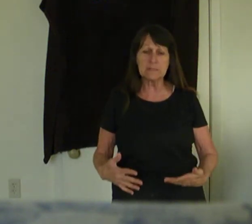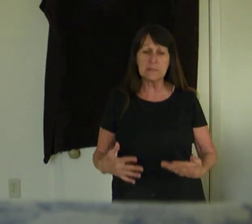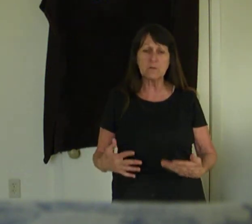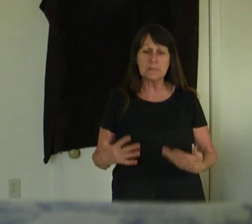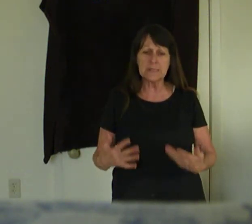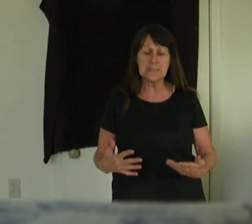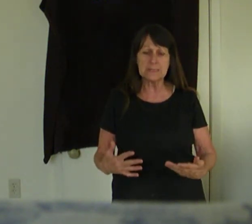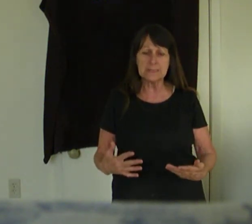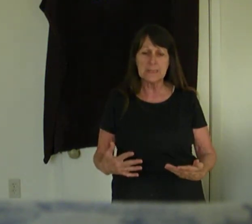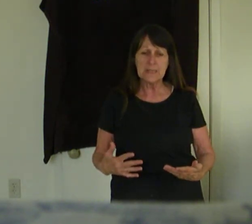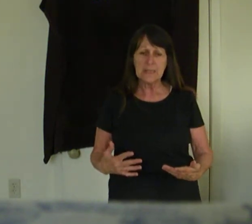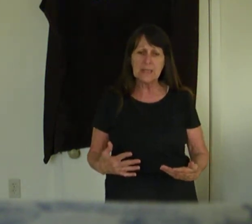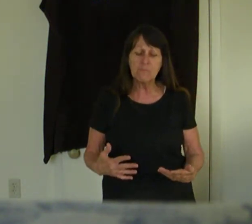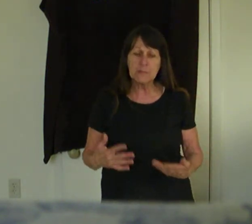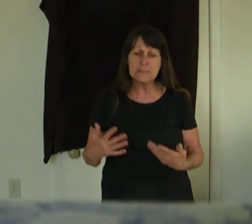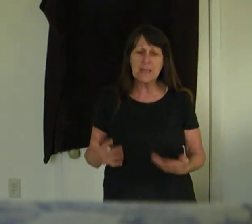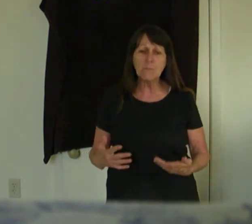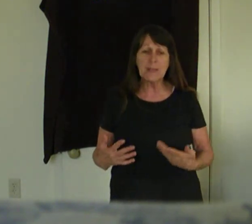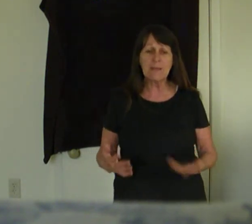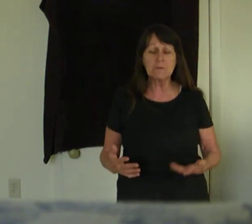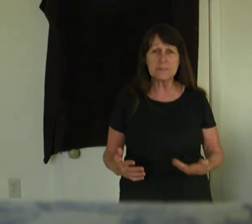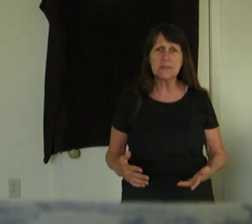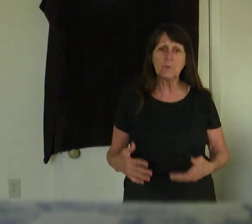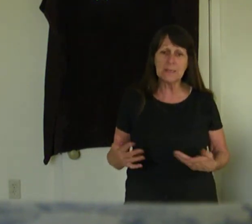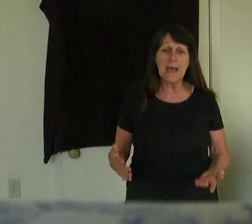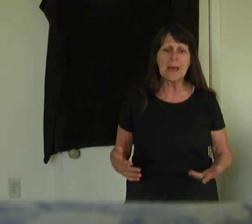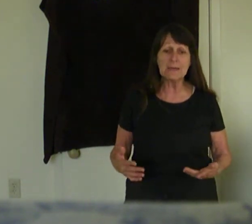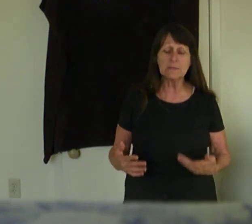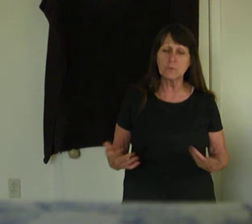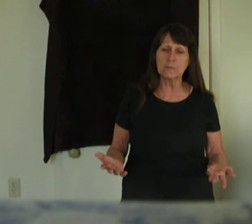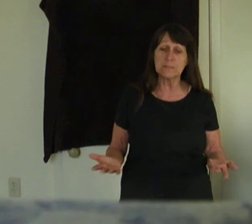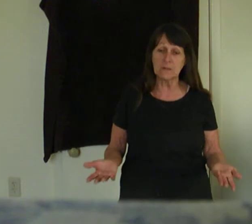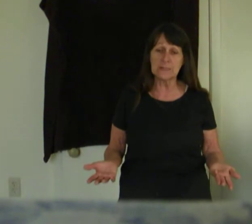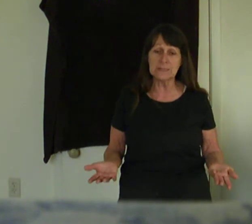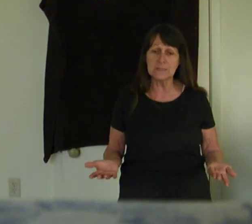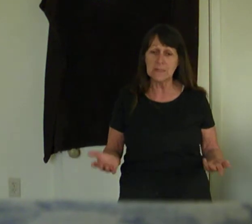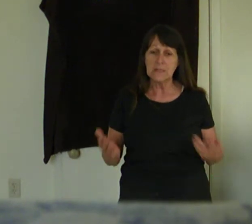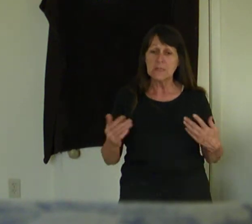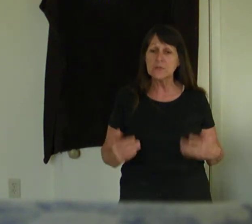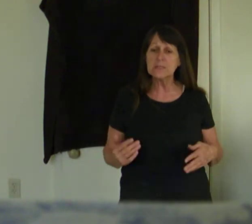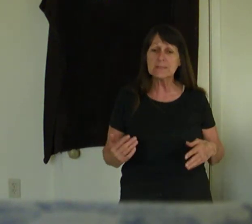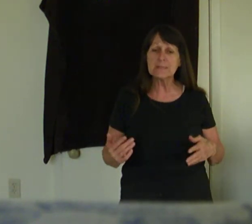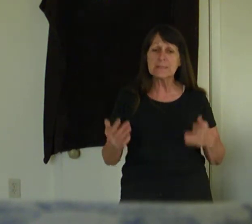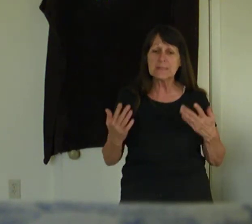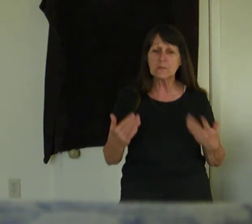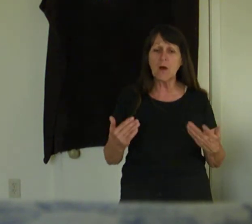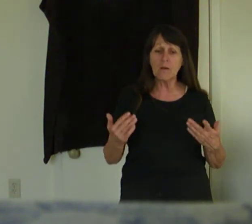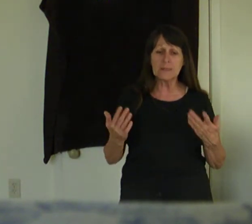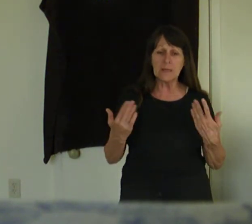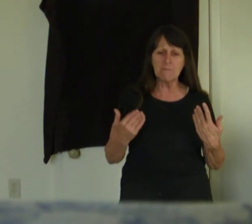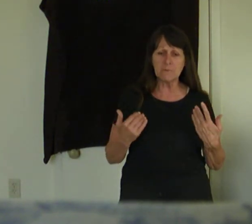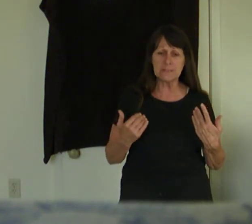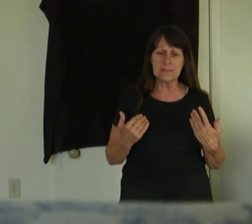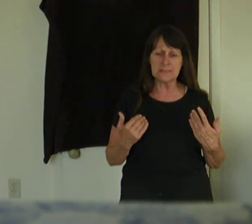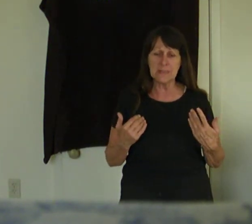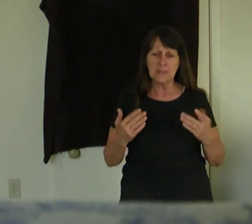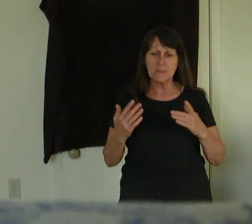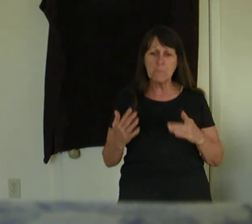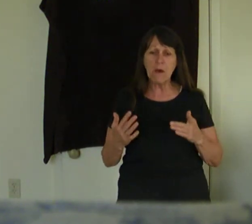in our sins. If we say we have no sin, we lie and the truth is not in us. Jesus is the law that covers us. The moth